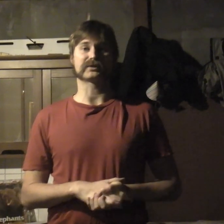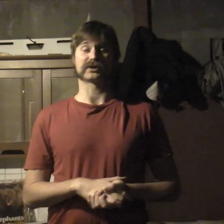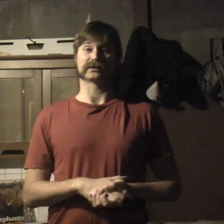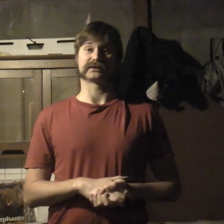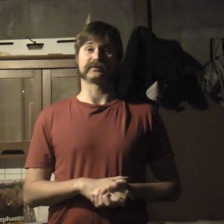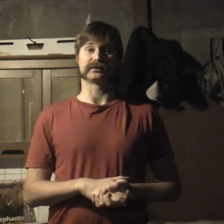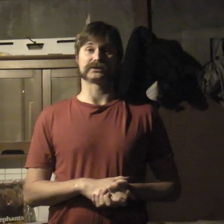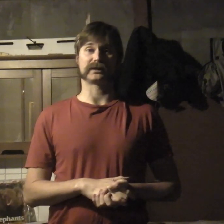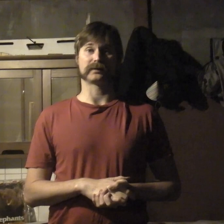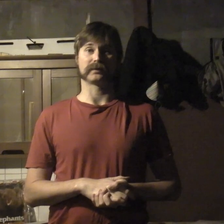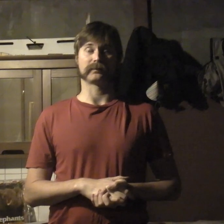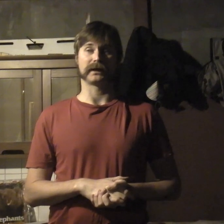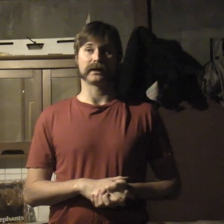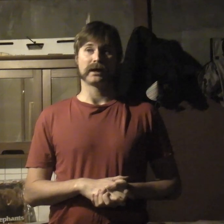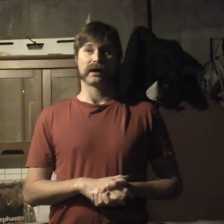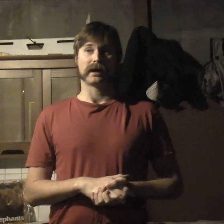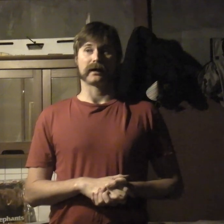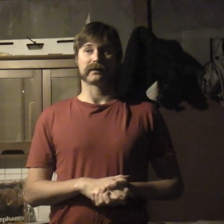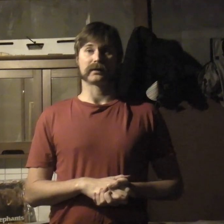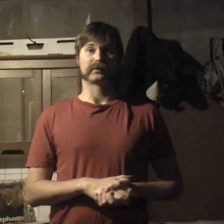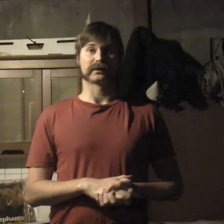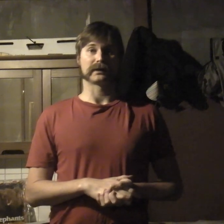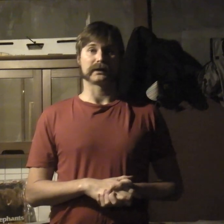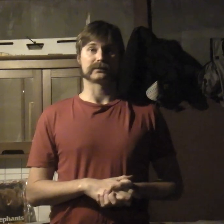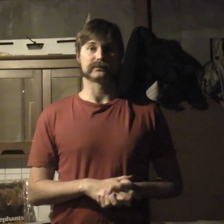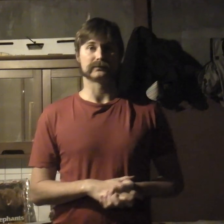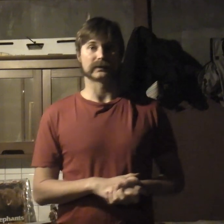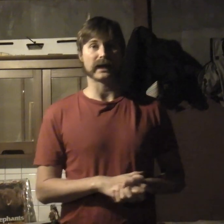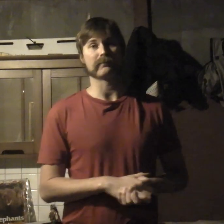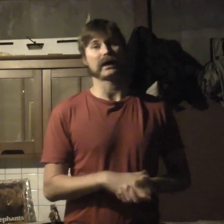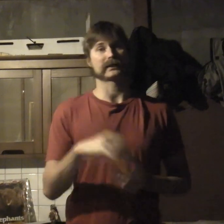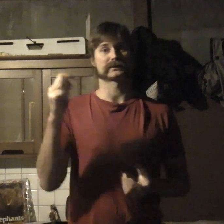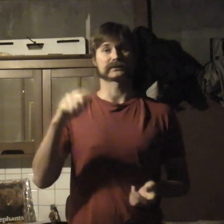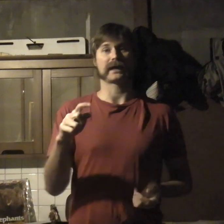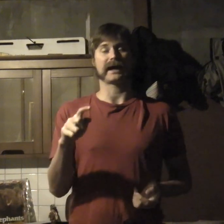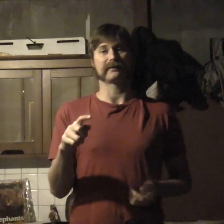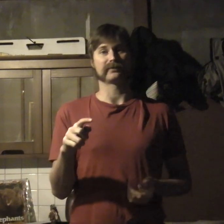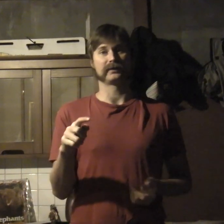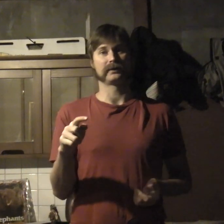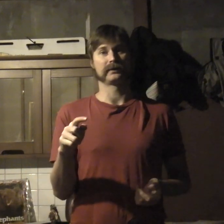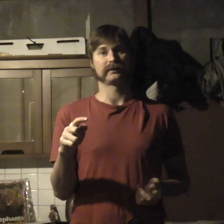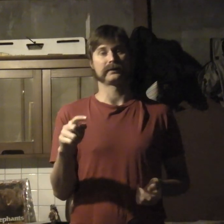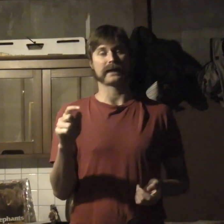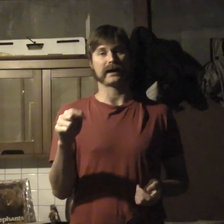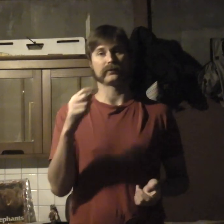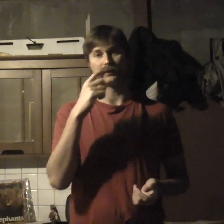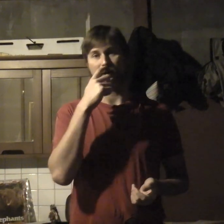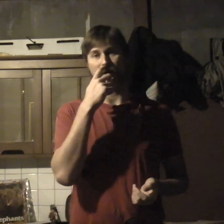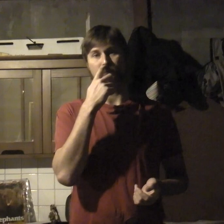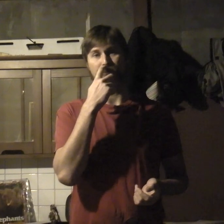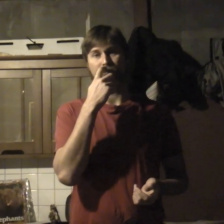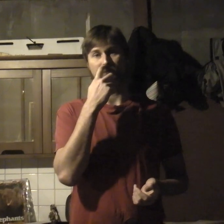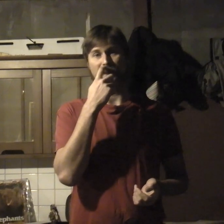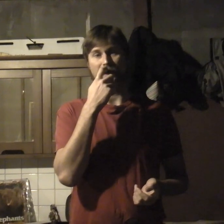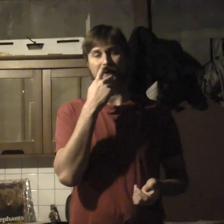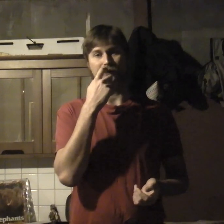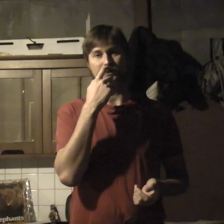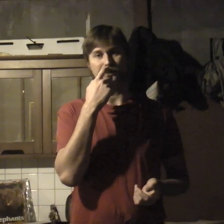results, if you could share them with me, I think I'll put a link to the game box live down there. I don't usually